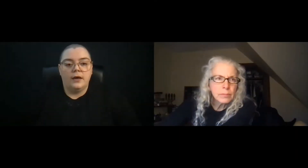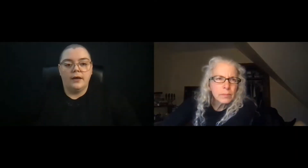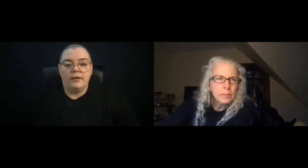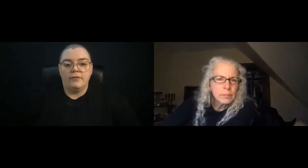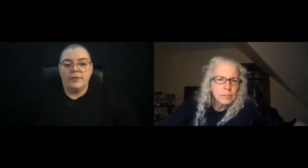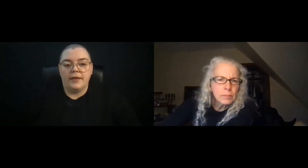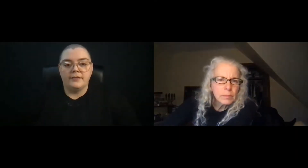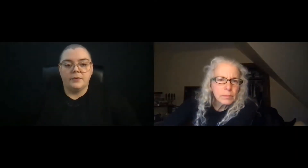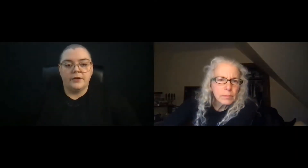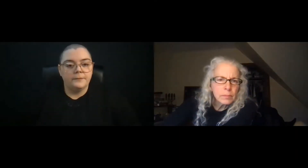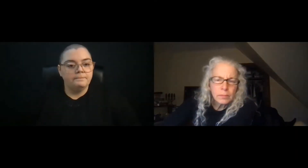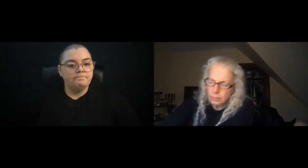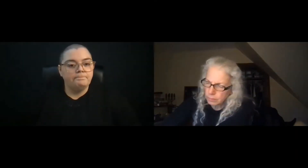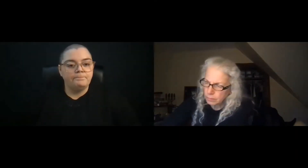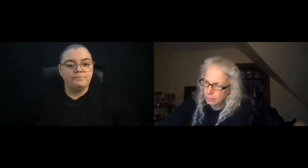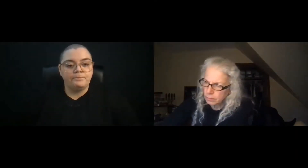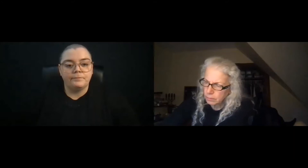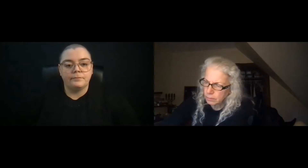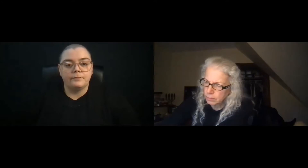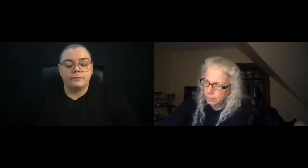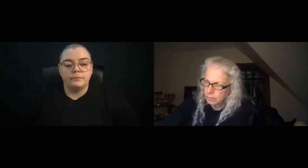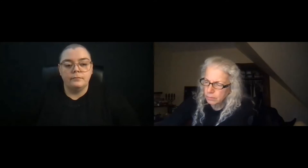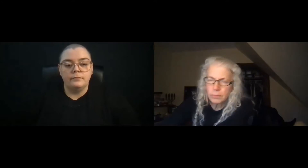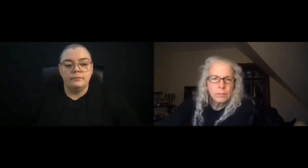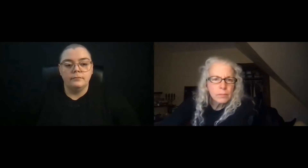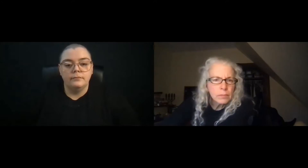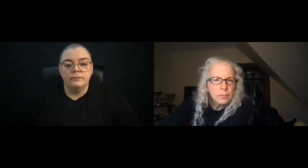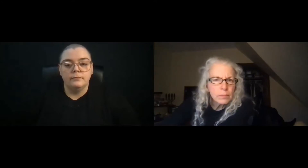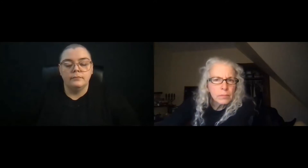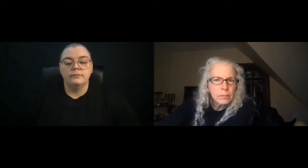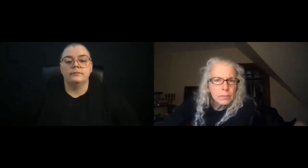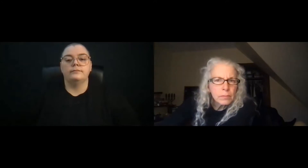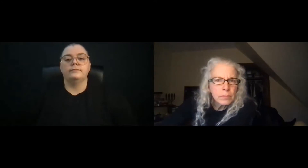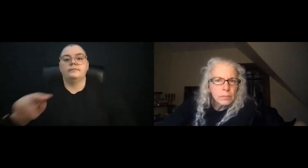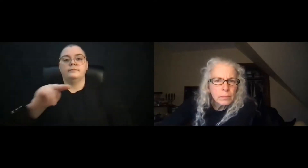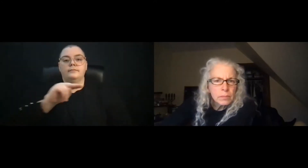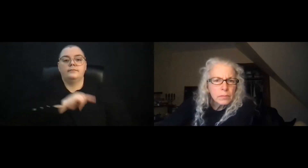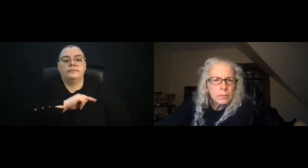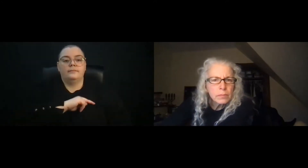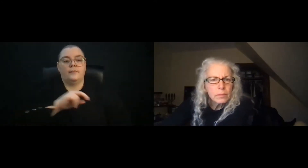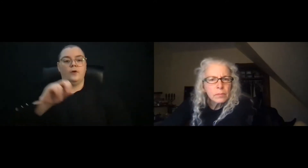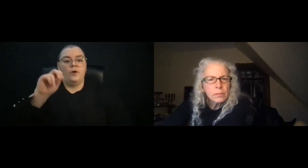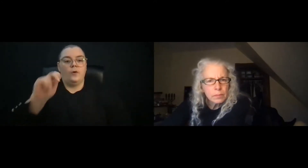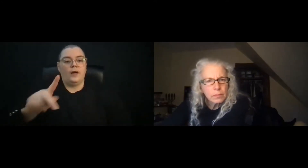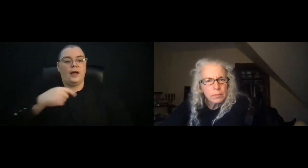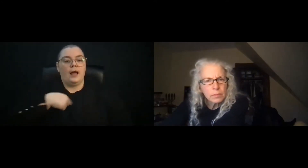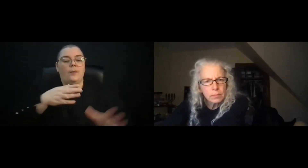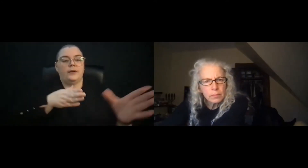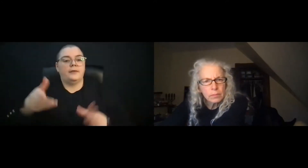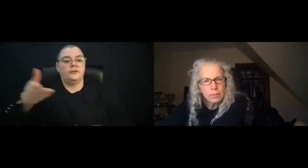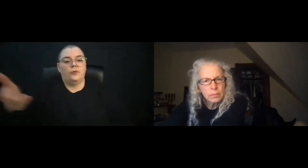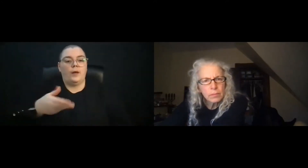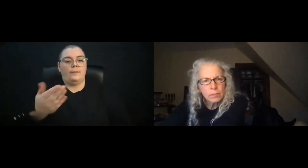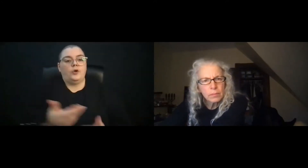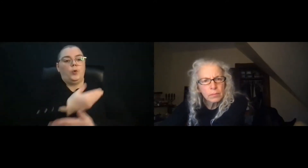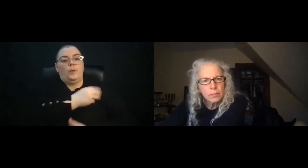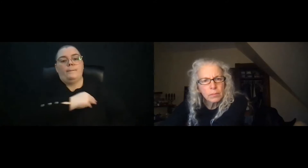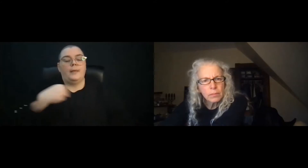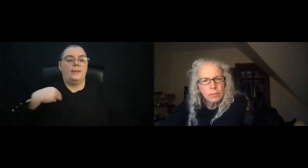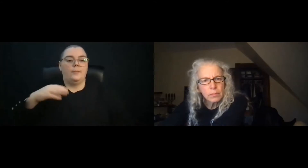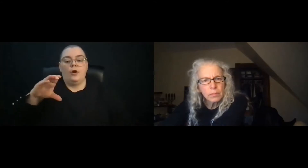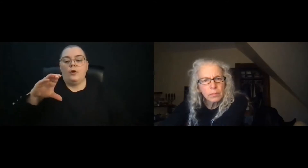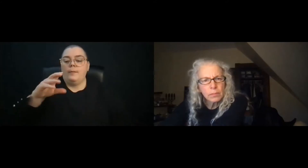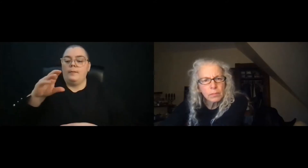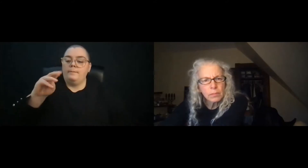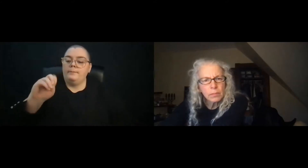hearing from the guest speaker. All righty. I was intending to welcome our new member, Mr. Carlin Danner, but he